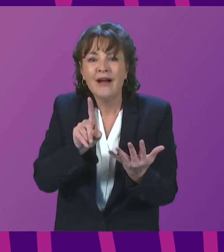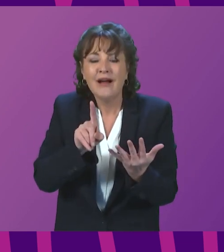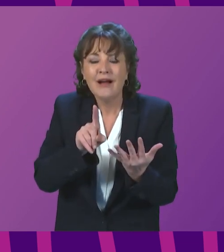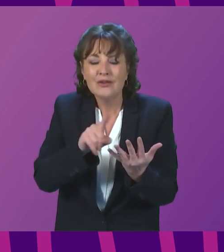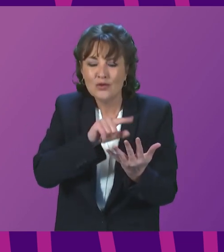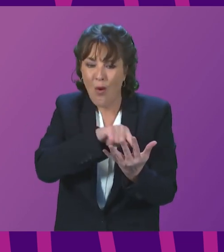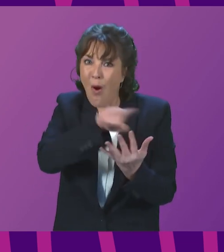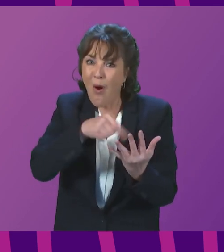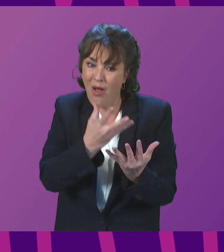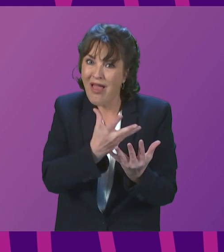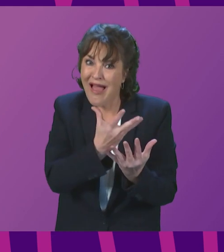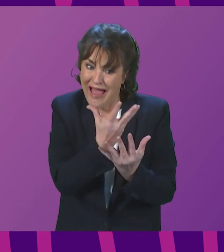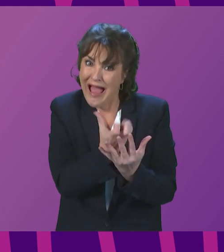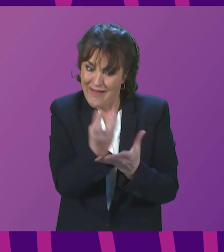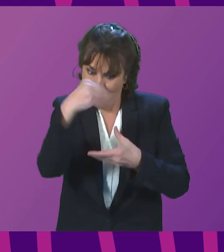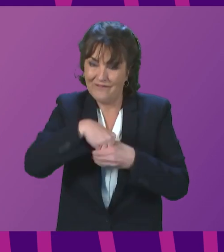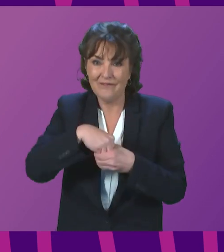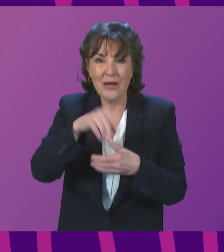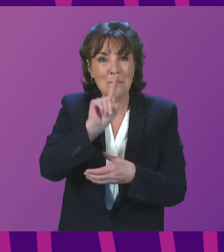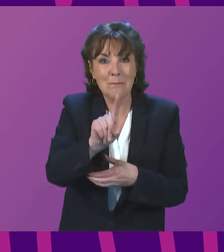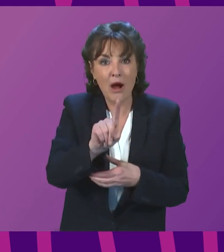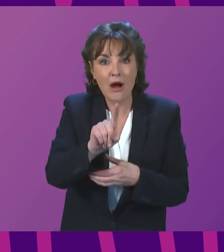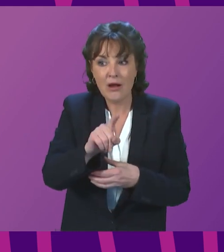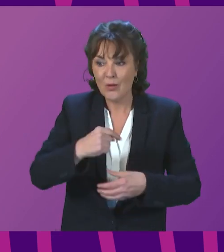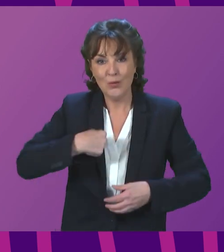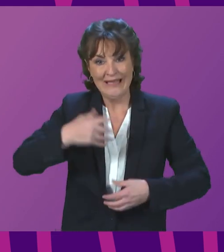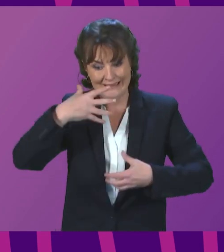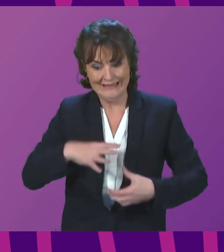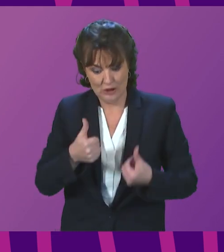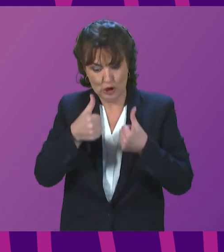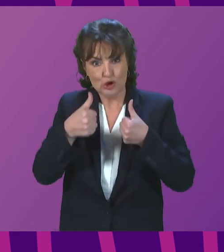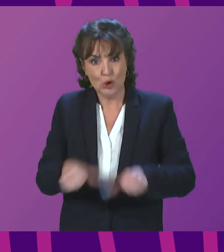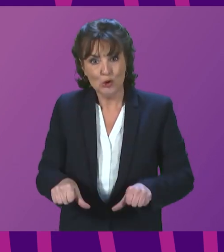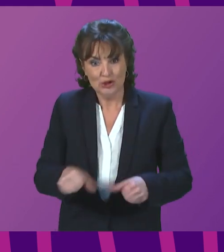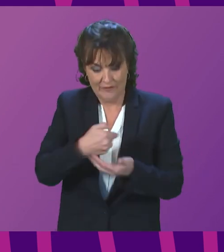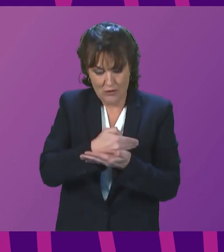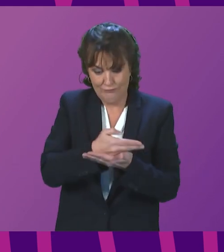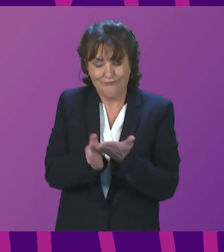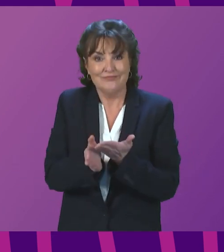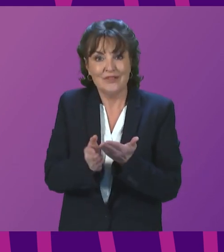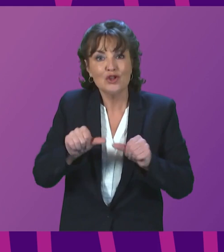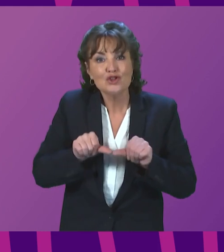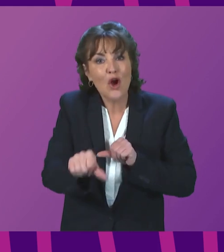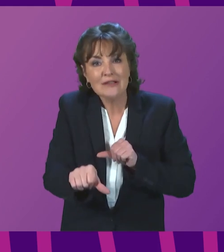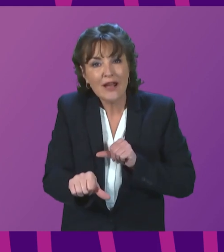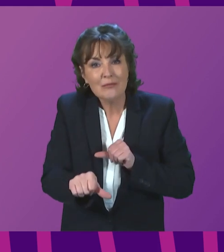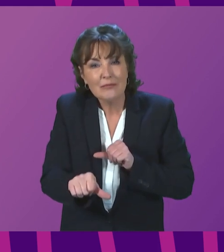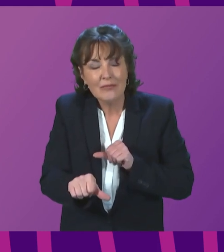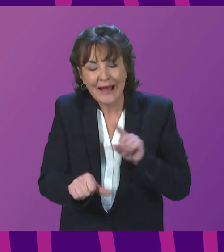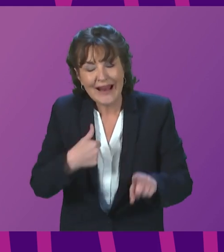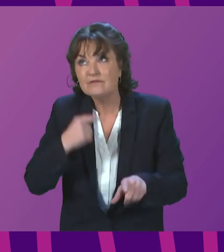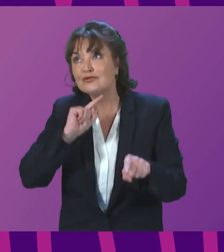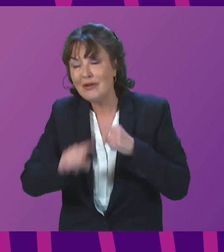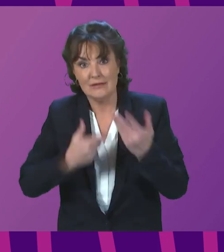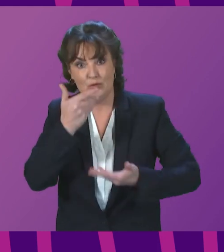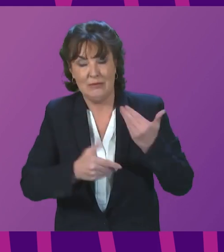favours if we put forward solutions that do not provide that panacea in the short term. what I have said to Douglas Ross, and he has not engaged with this